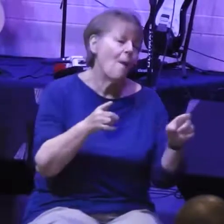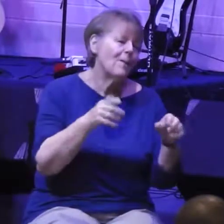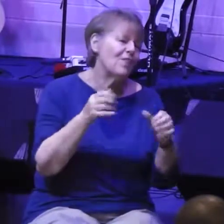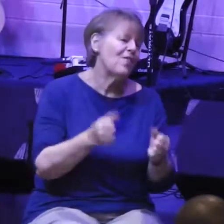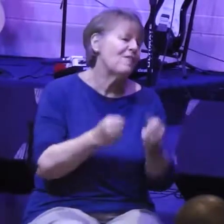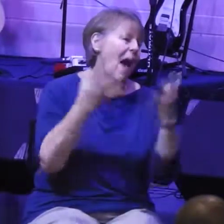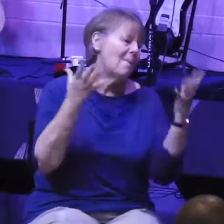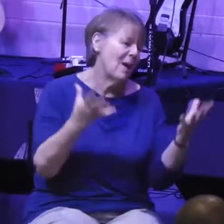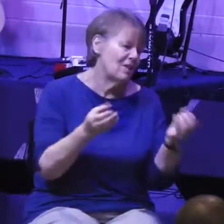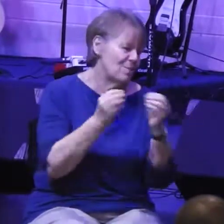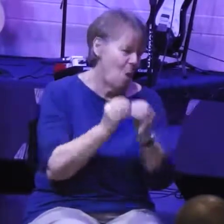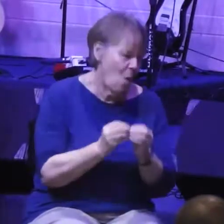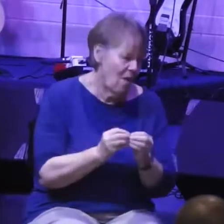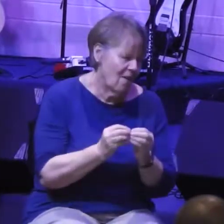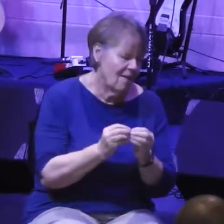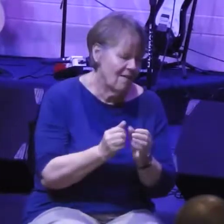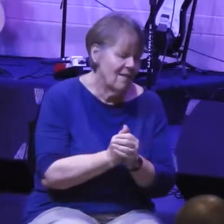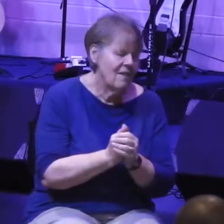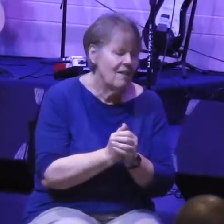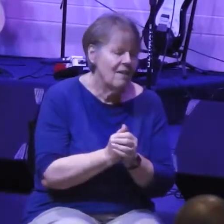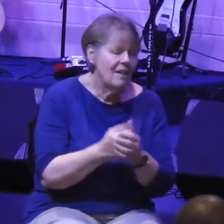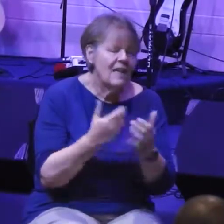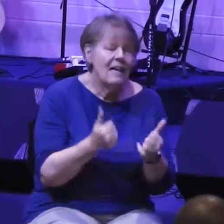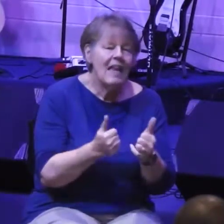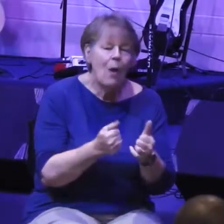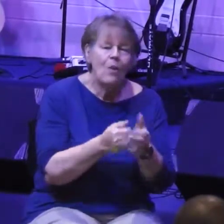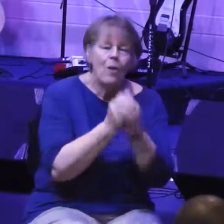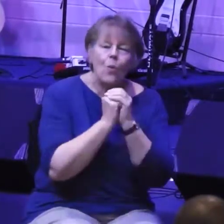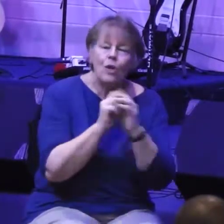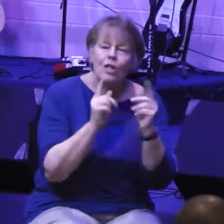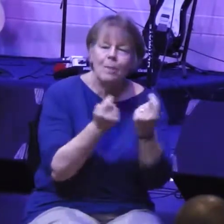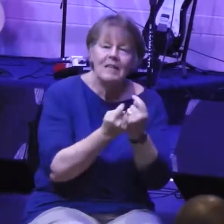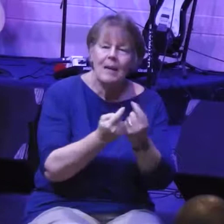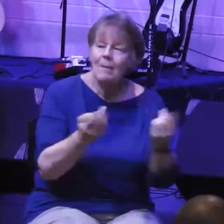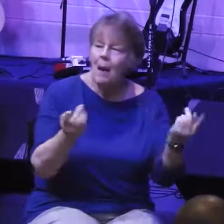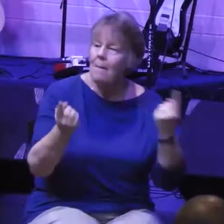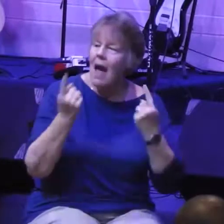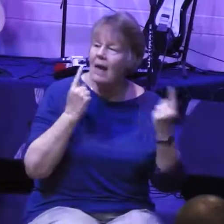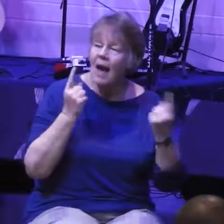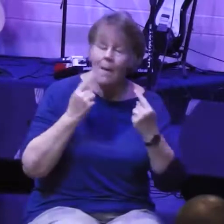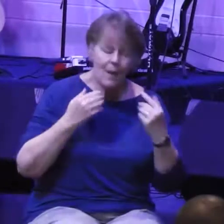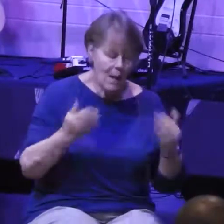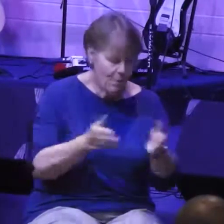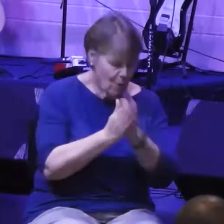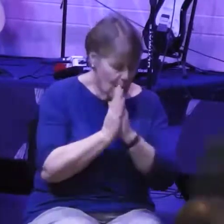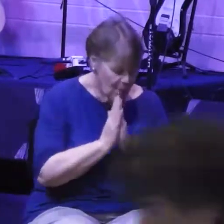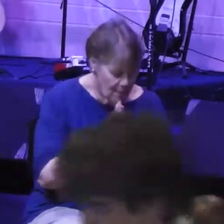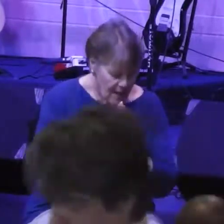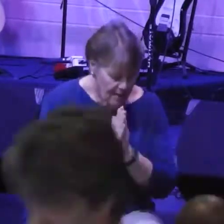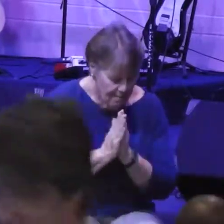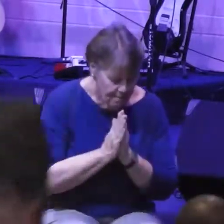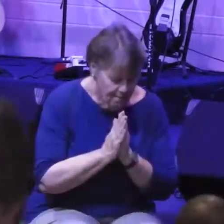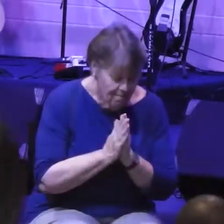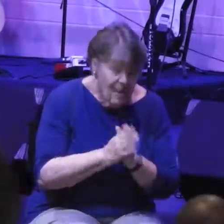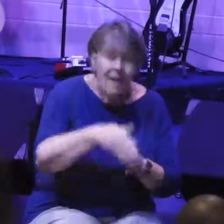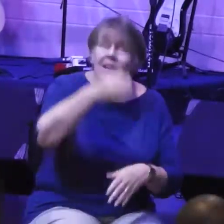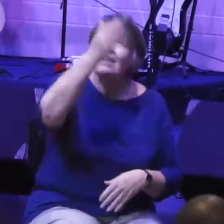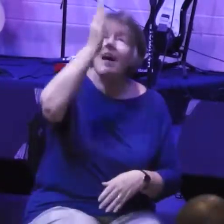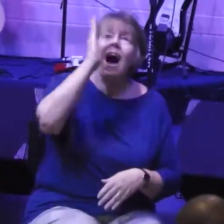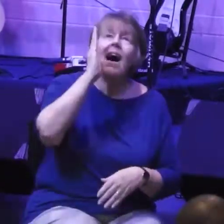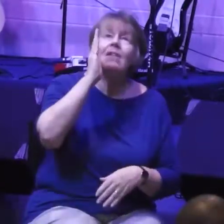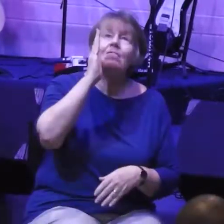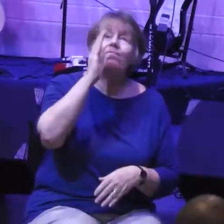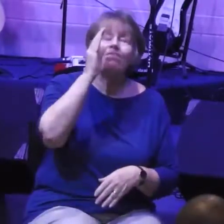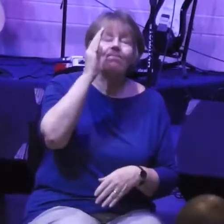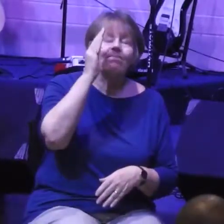I'm going have the worship team come back up and would you guys pray with me? God, don't know what everyone in this room